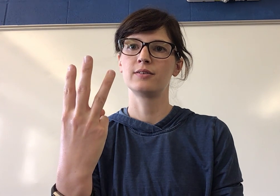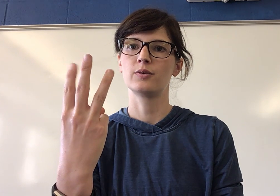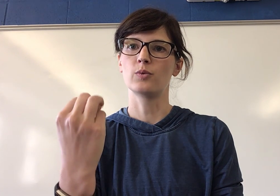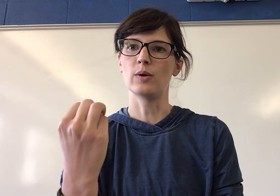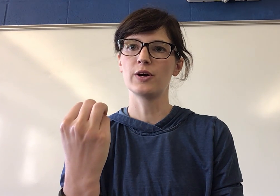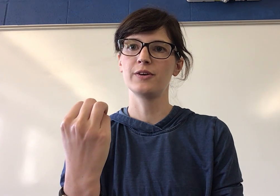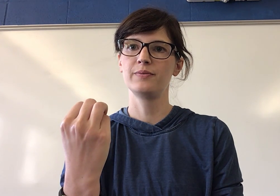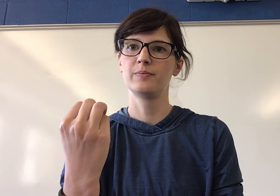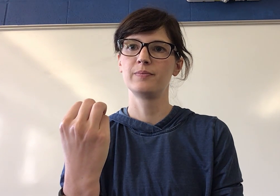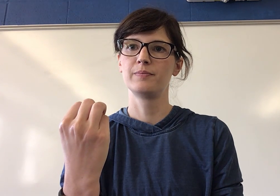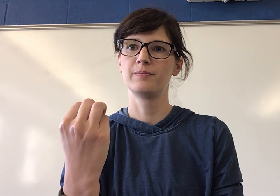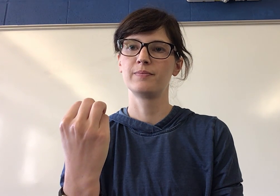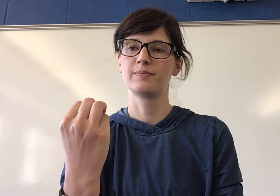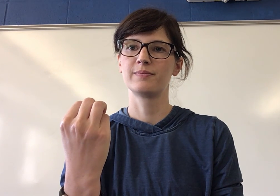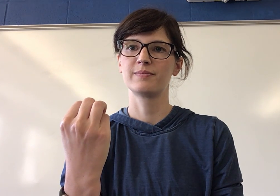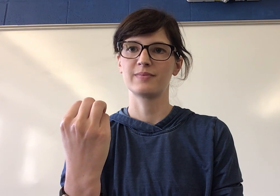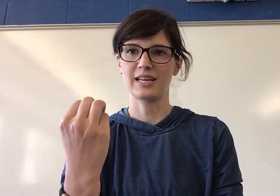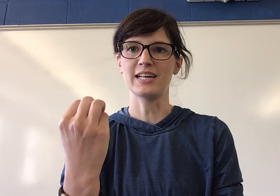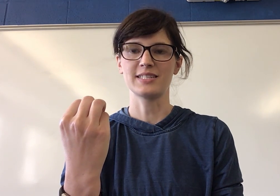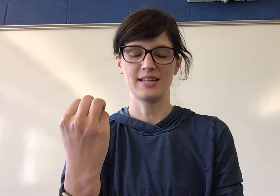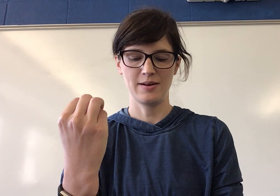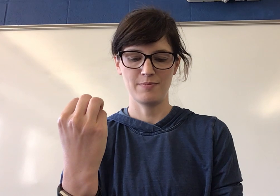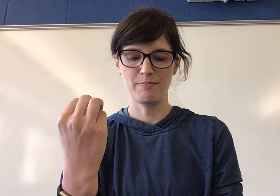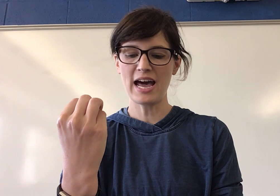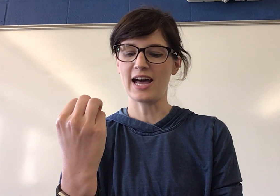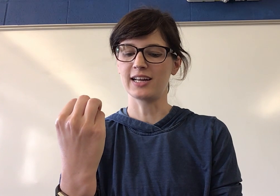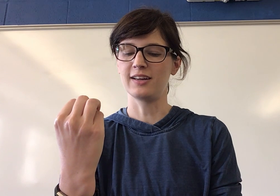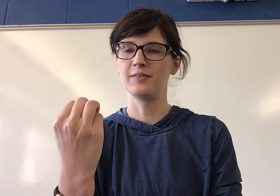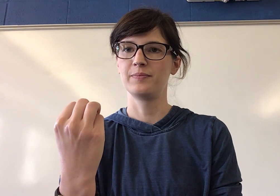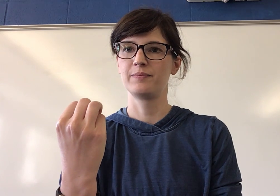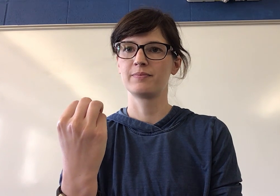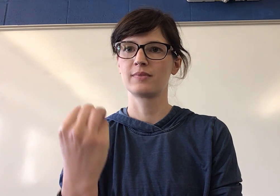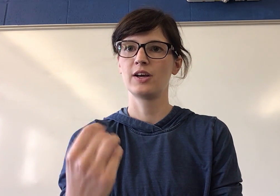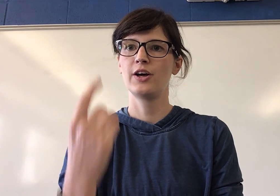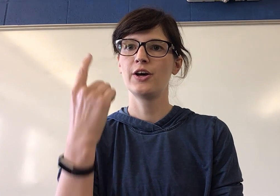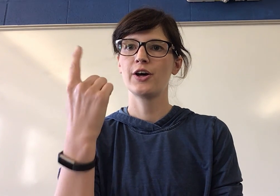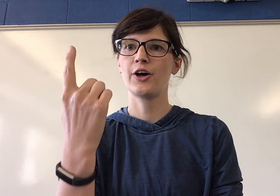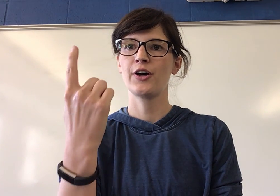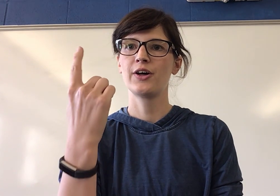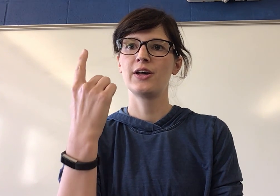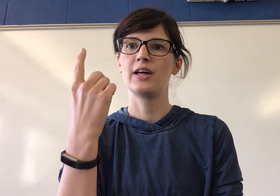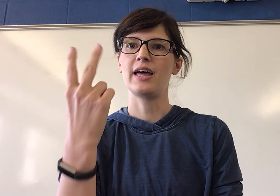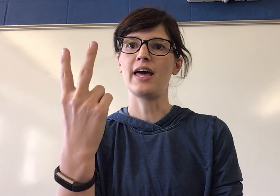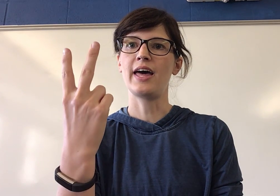What word? Yes. Bag. N.